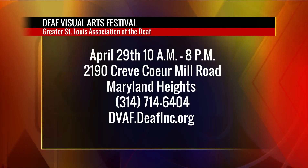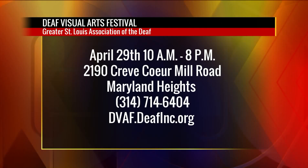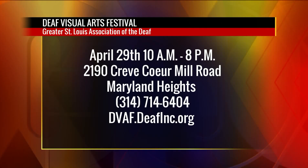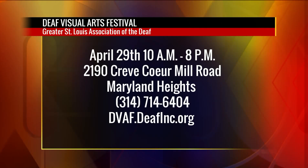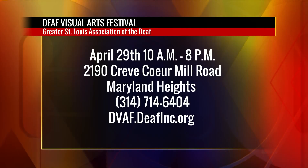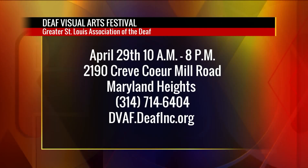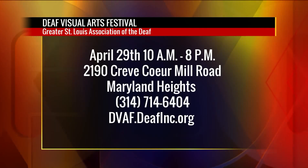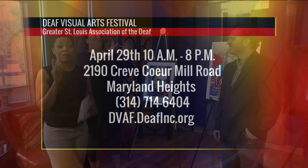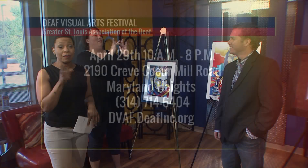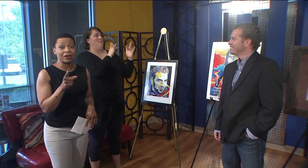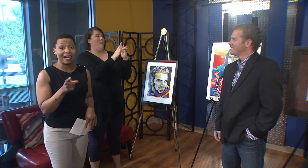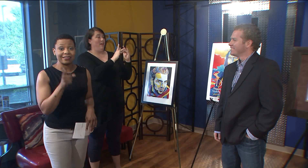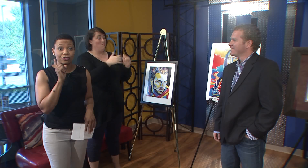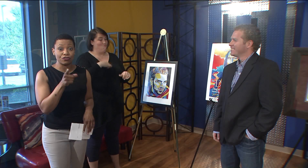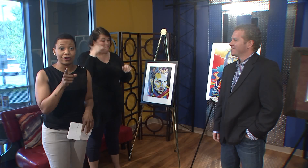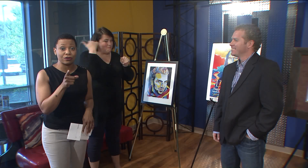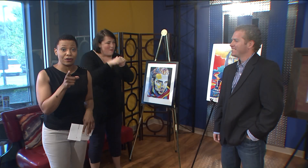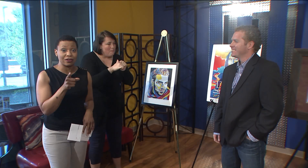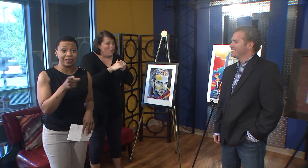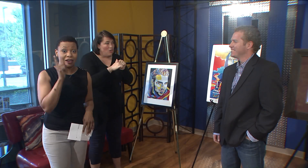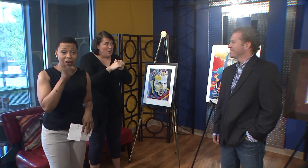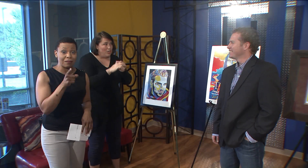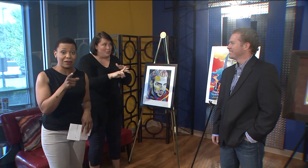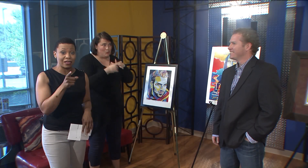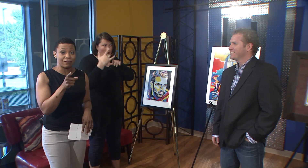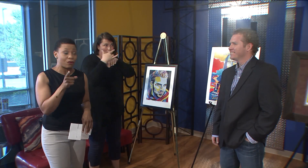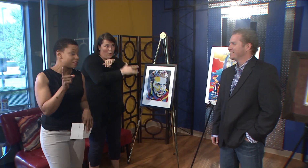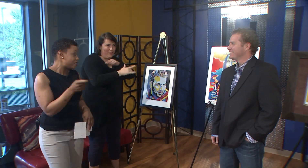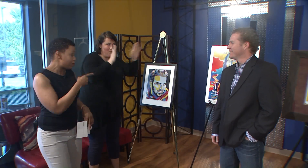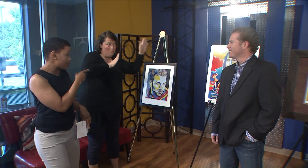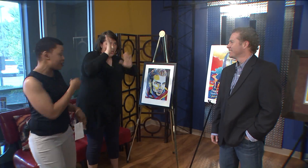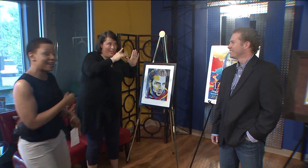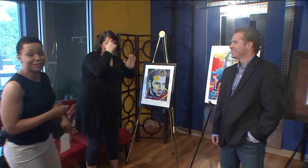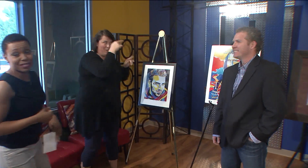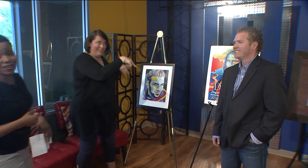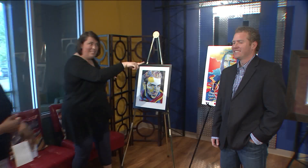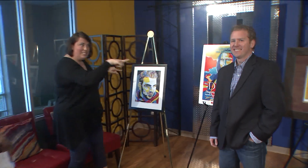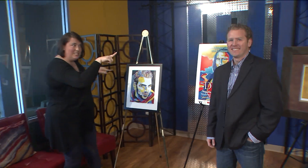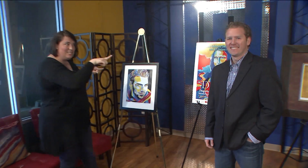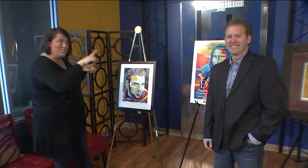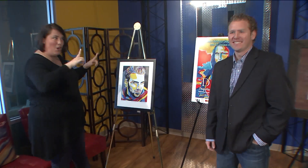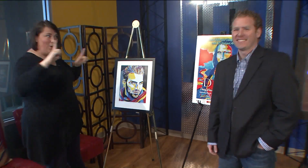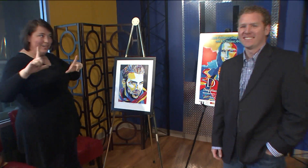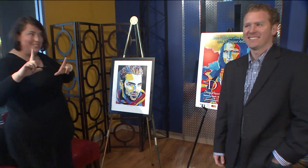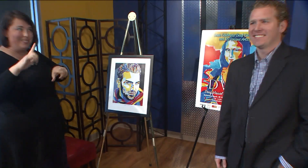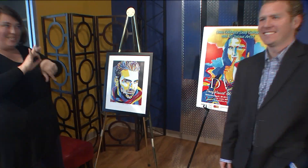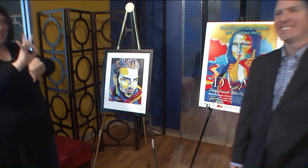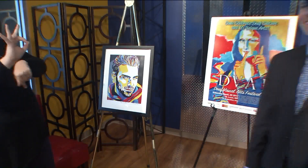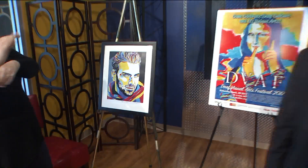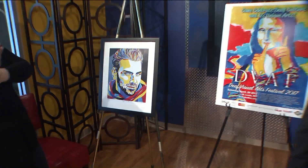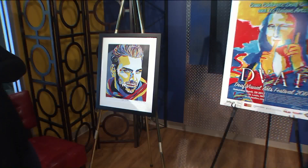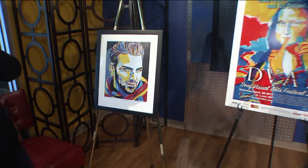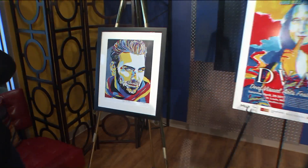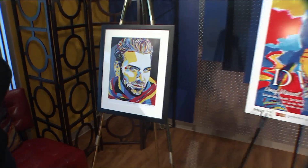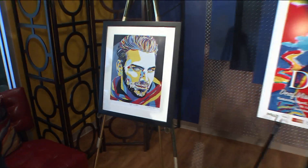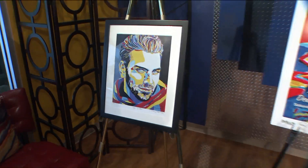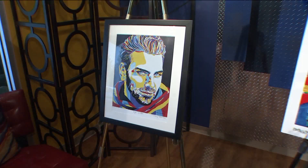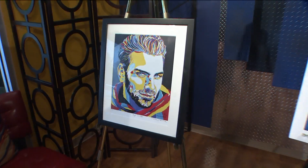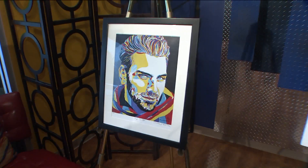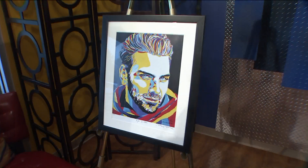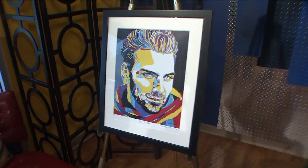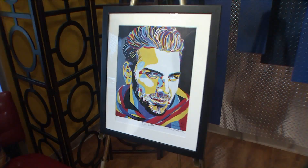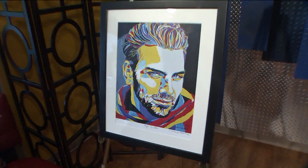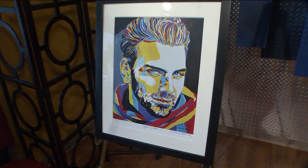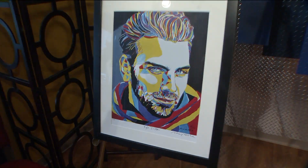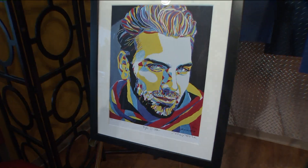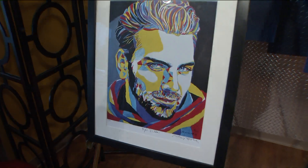.org. Remember, guys, get started early on bidding for these special items here on the 9 a.m. Show. Thank you.